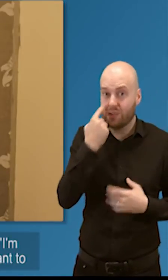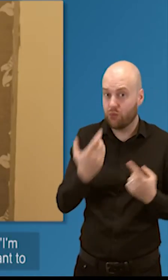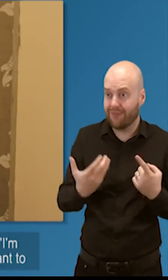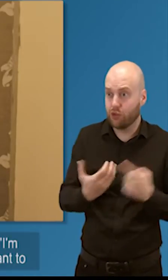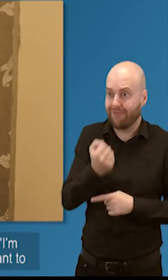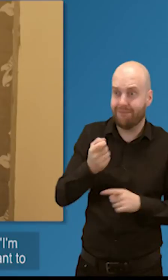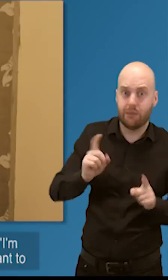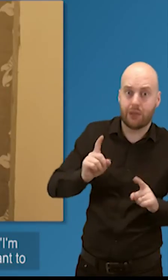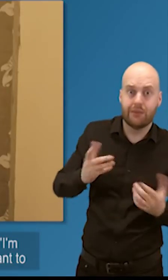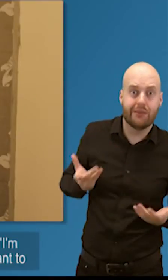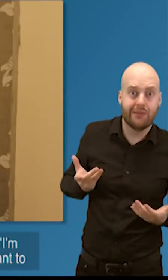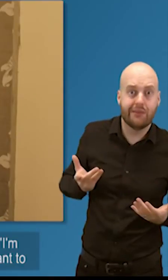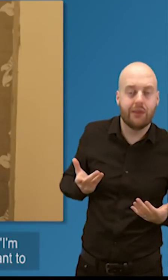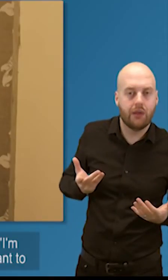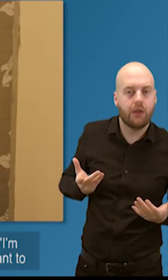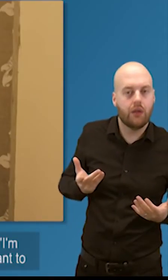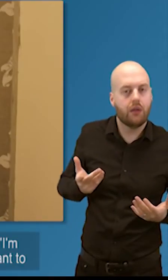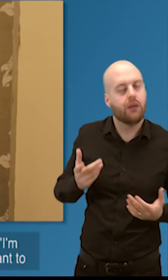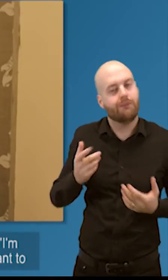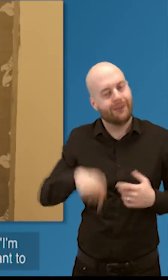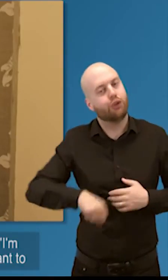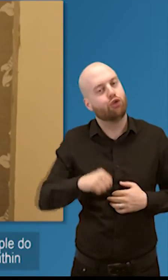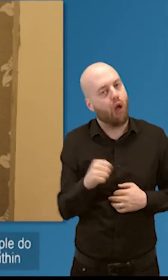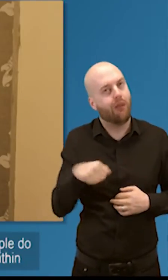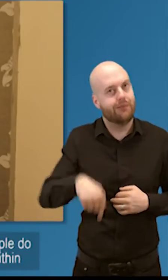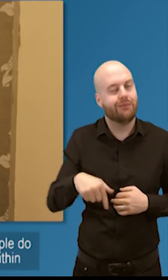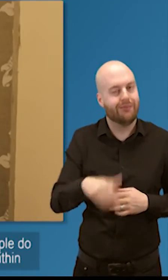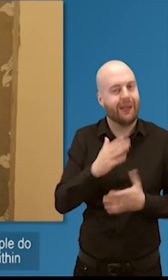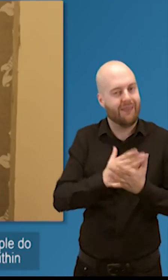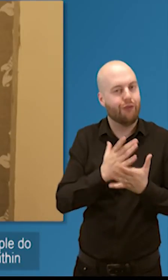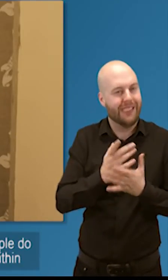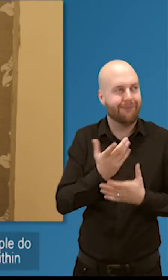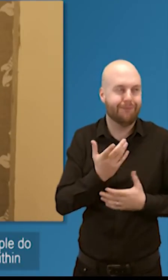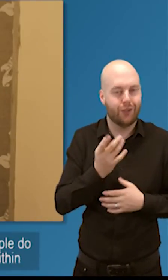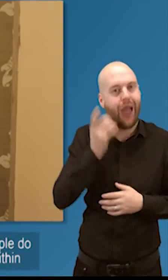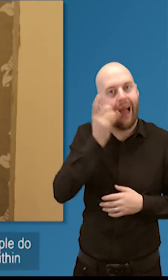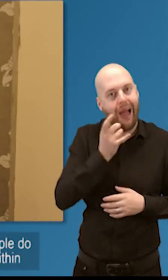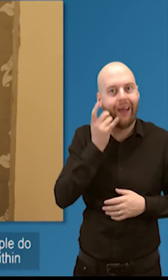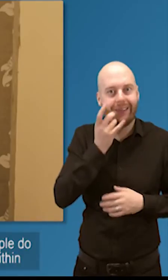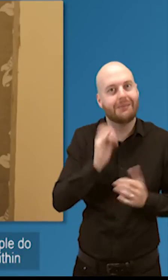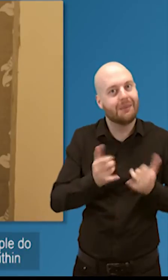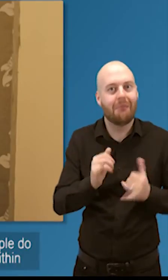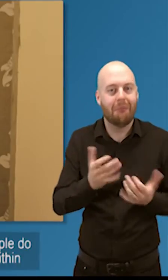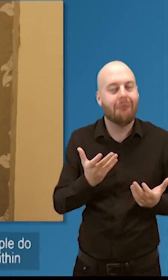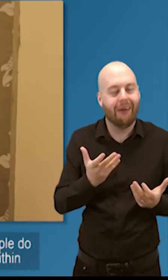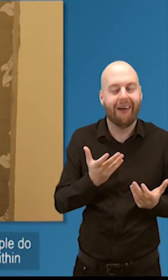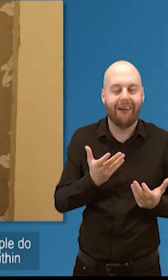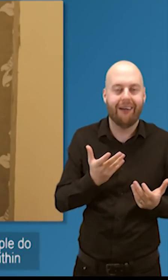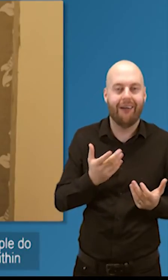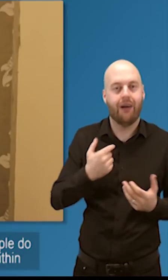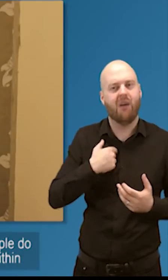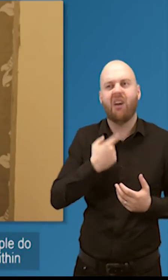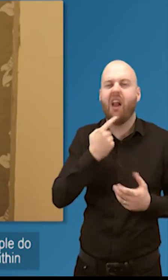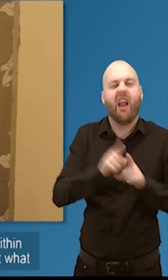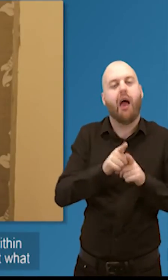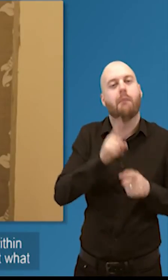fantastic at that i'm great at that and i think it's really really important to be doing that with with your charity make sure that people do know what you've done